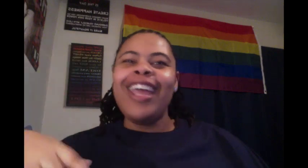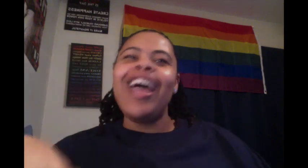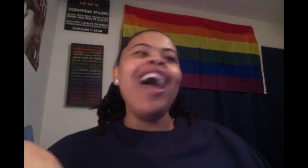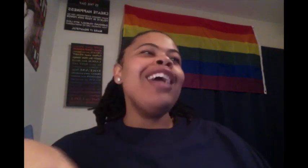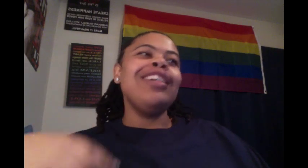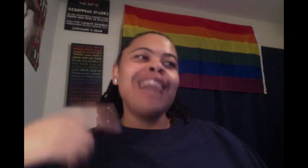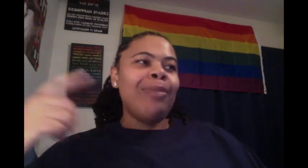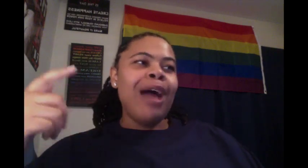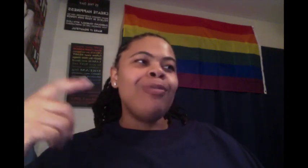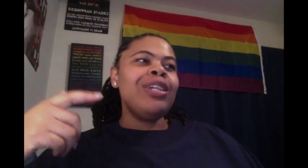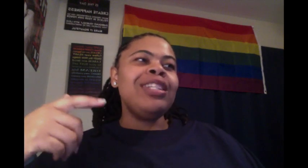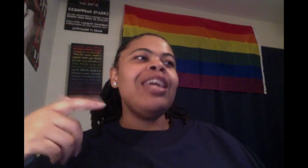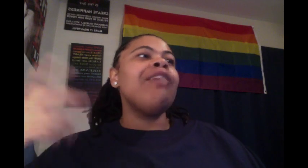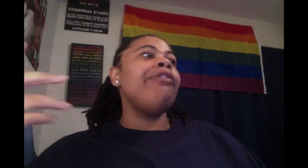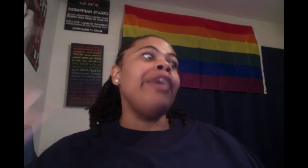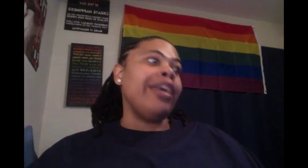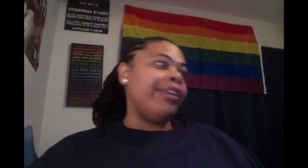head because I probably would have said, fuck it.